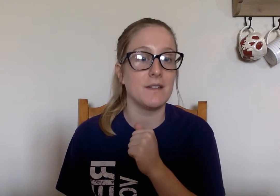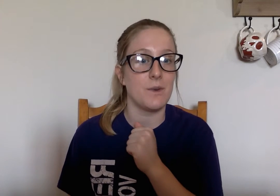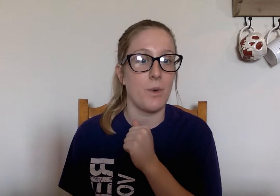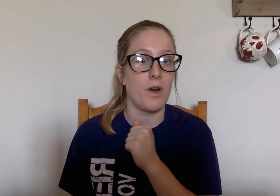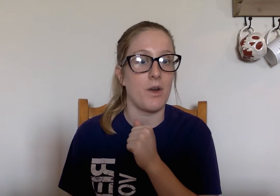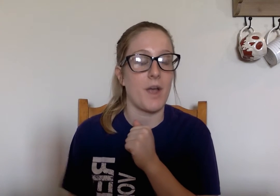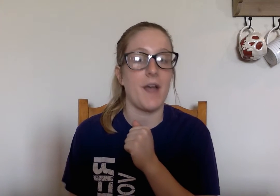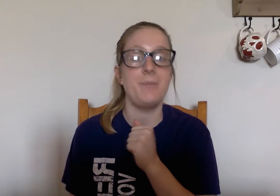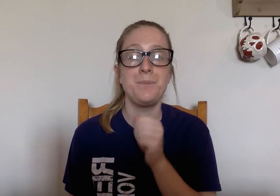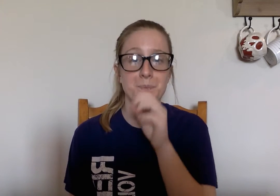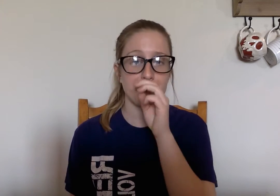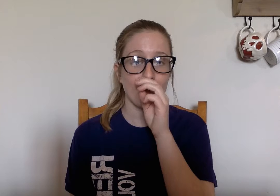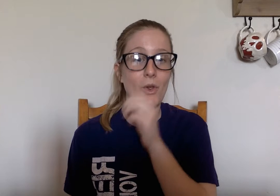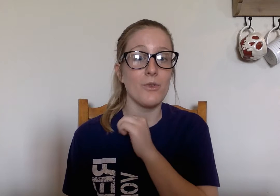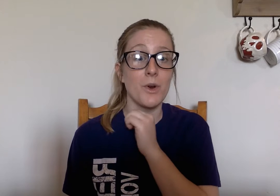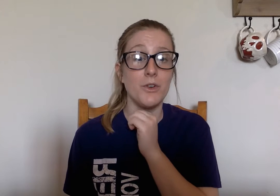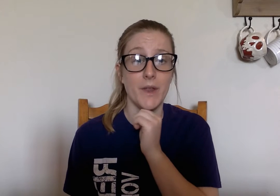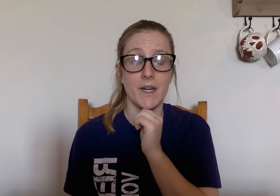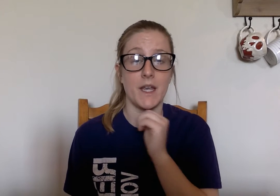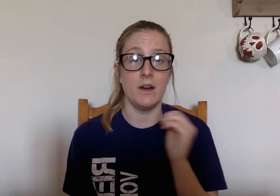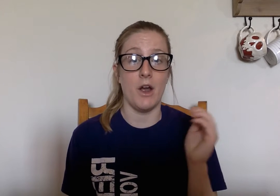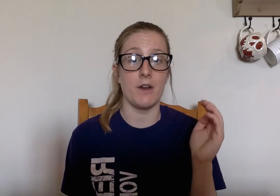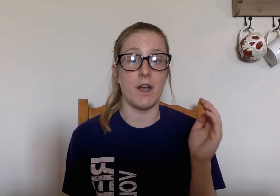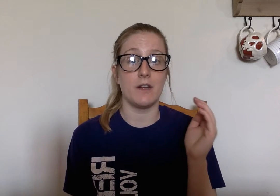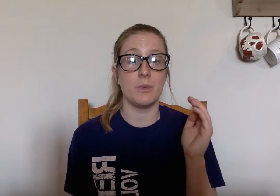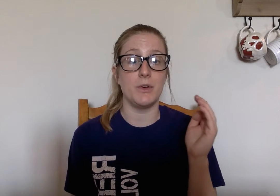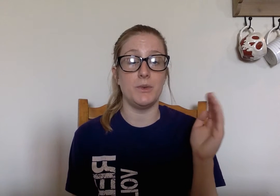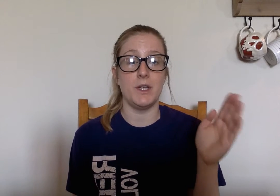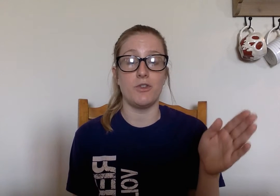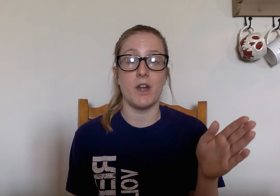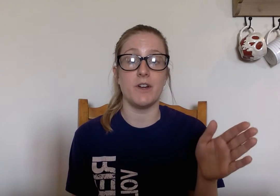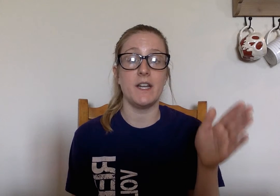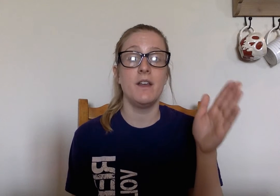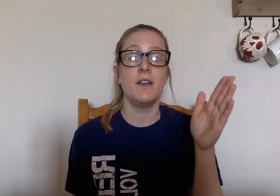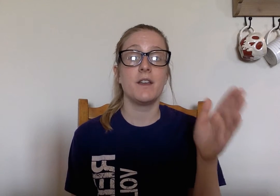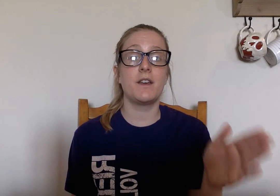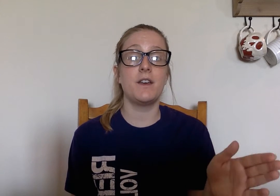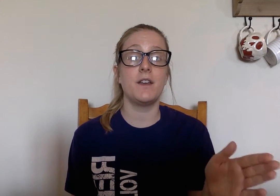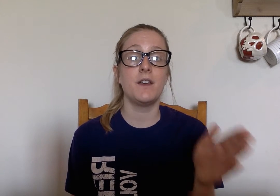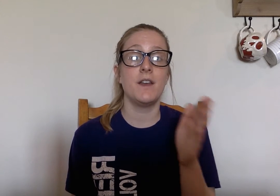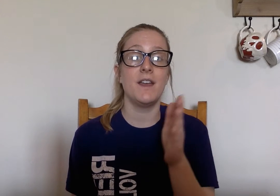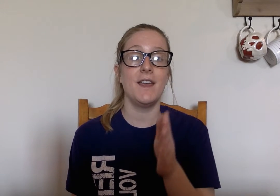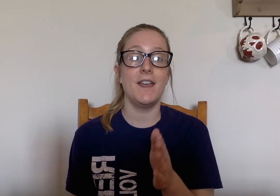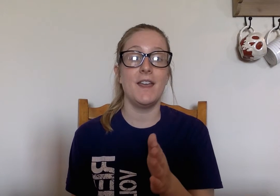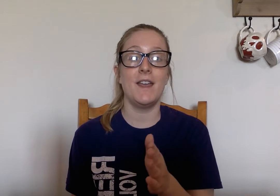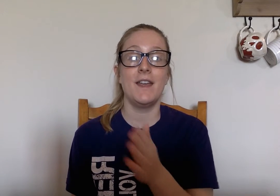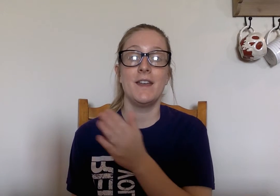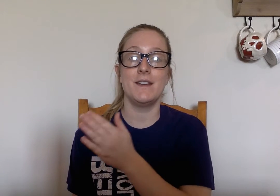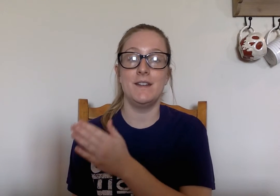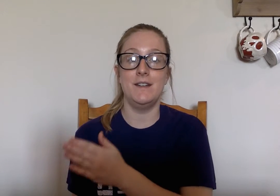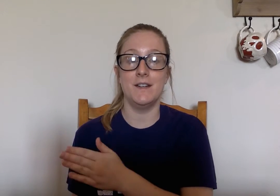guess the word okay so we're gonna do that again all right ready so I'm gonna do each letter ready k i d